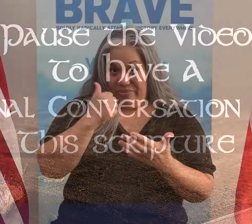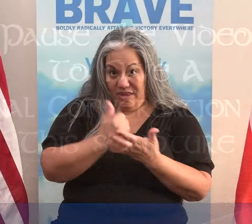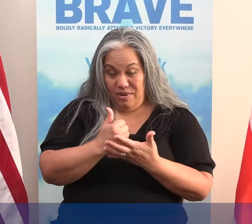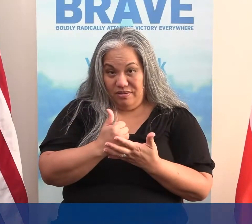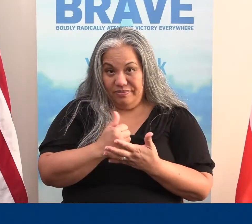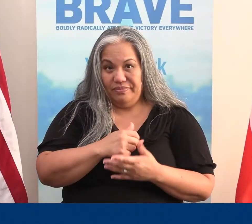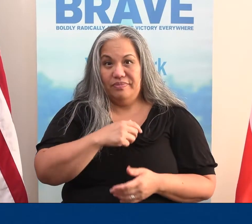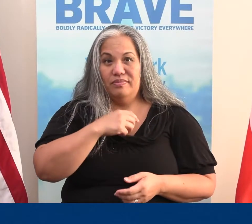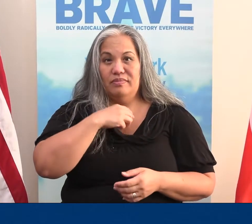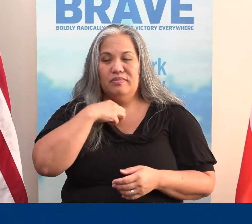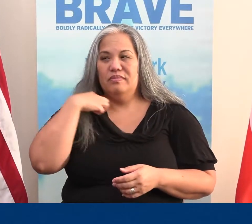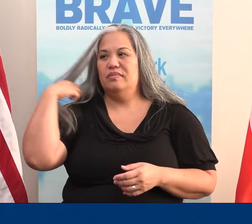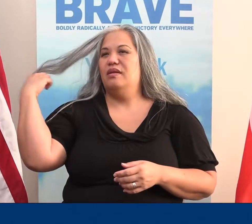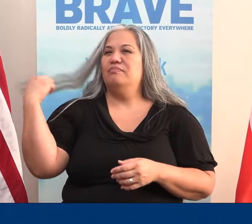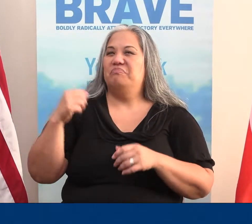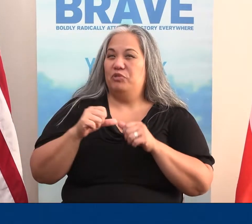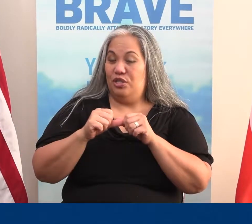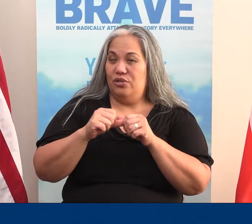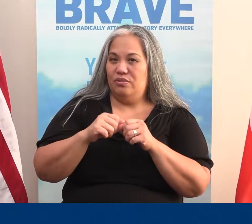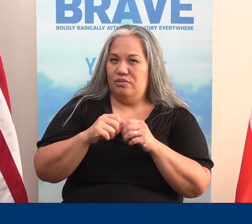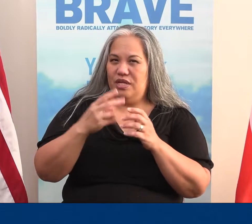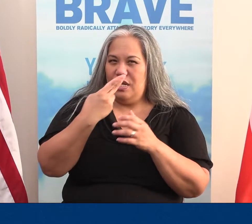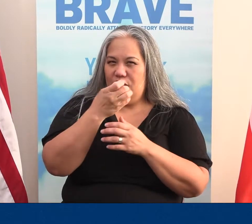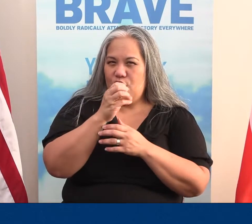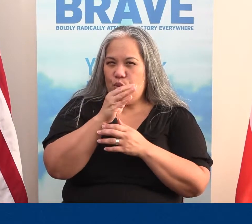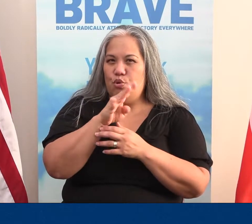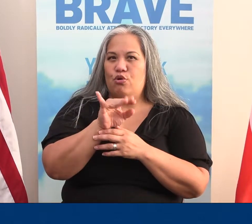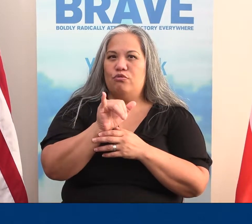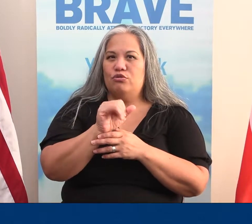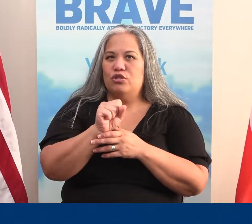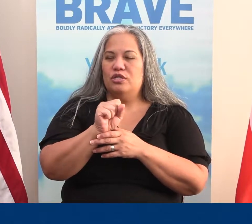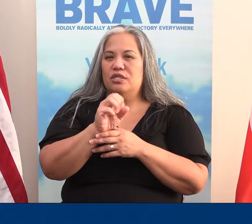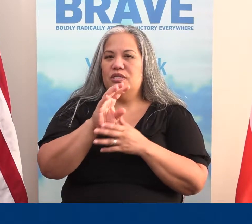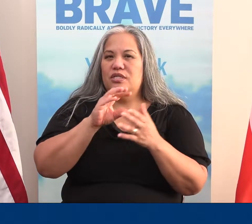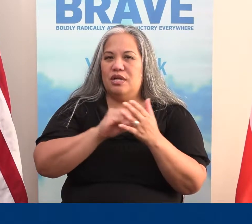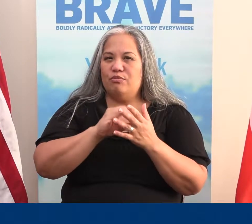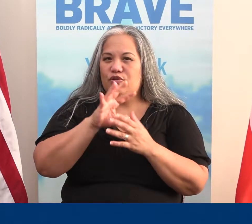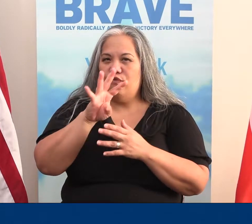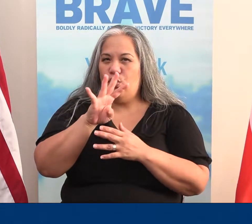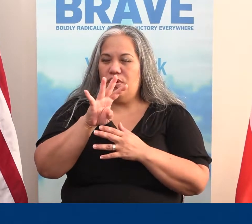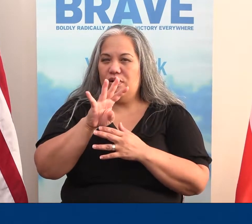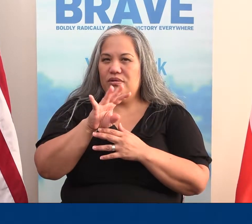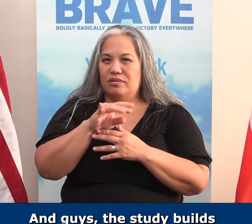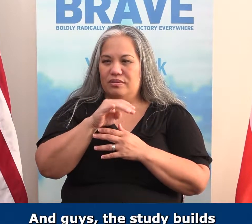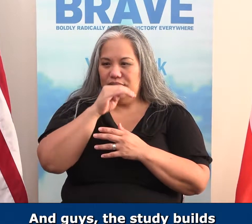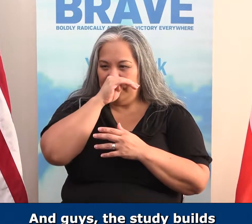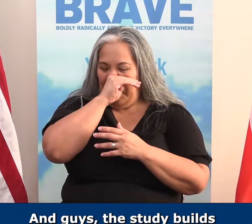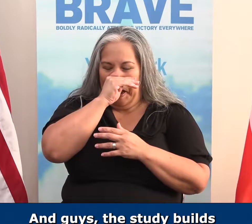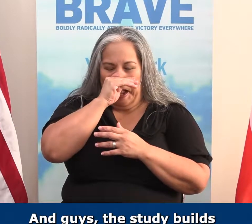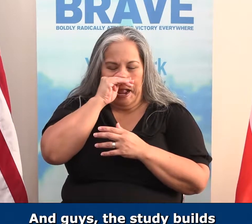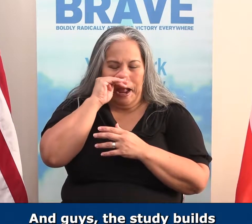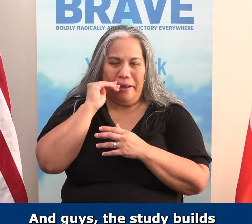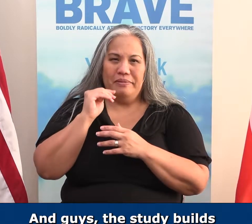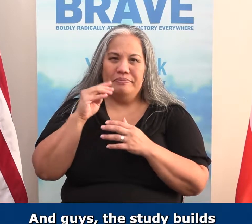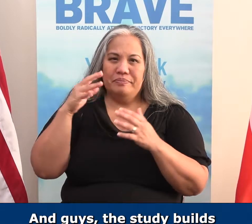Amen? Well, let's move on. Let's go to Hebrews chapter 4. And, guys, the study